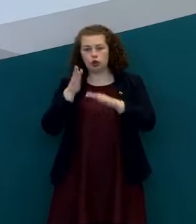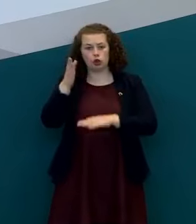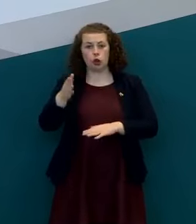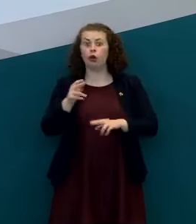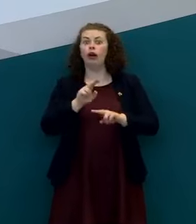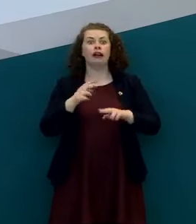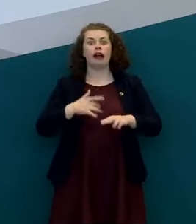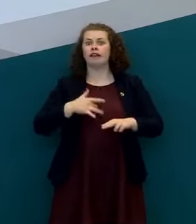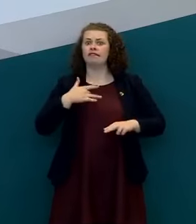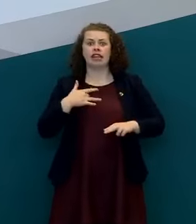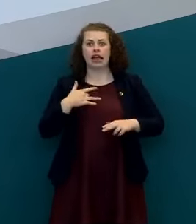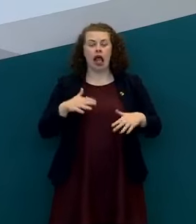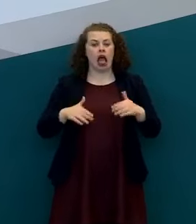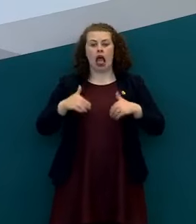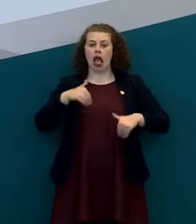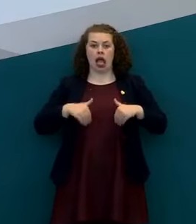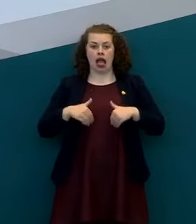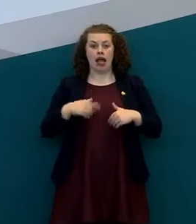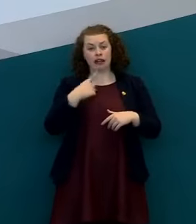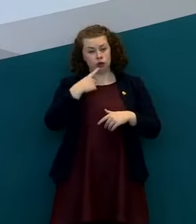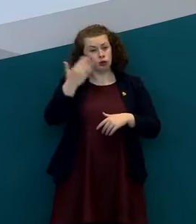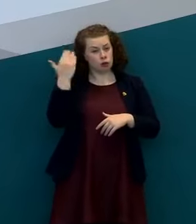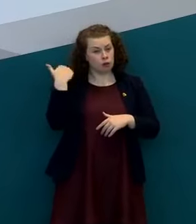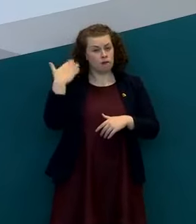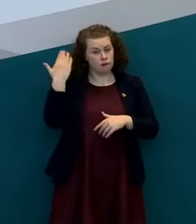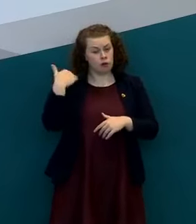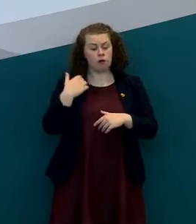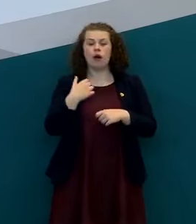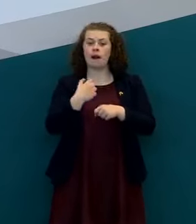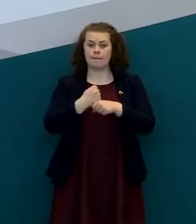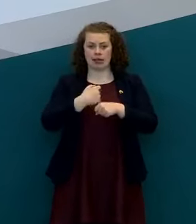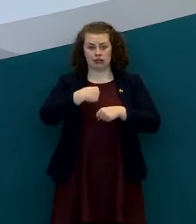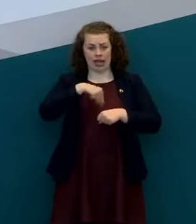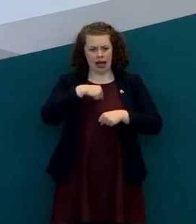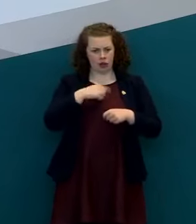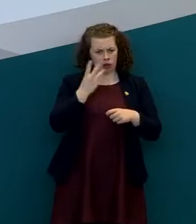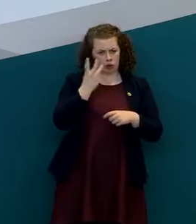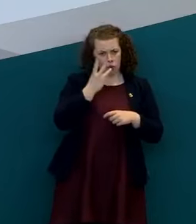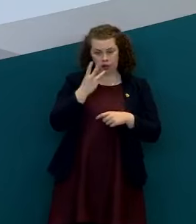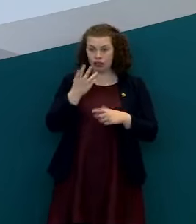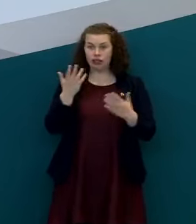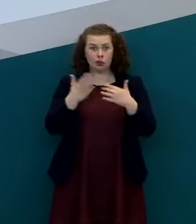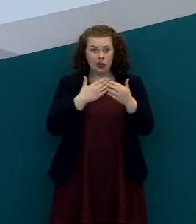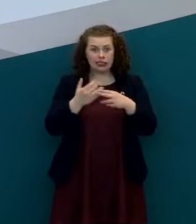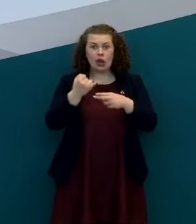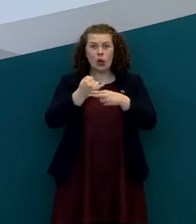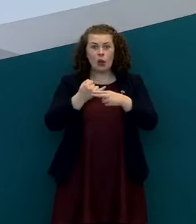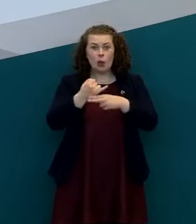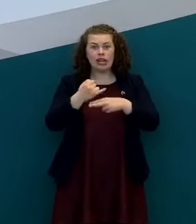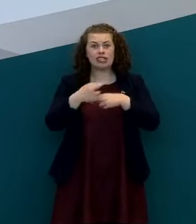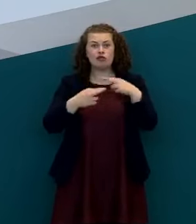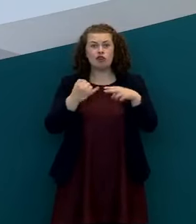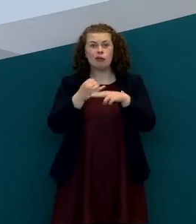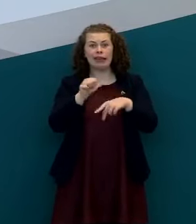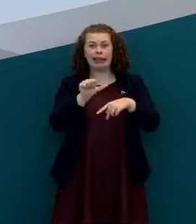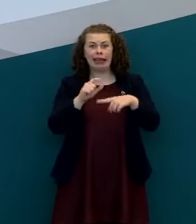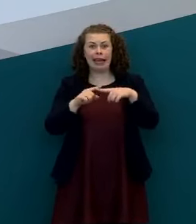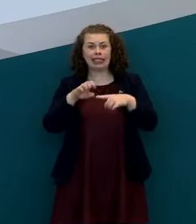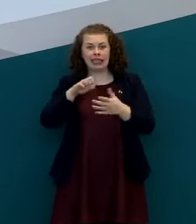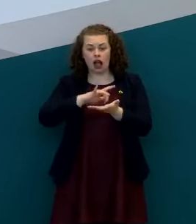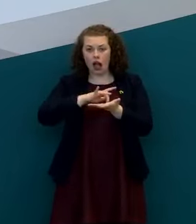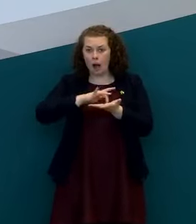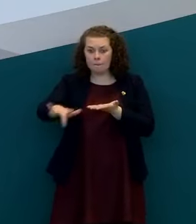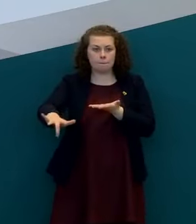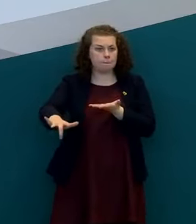i've given you stories uh in the past uh about our observation of empty waiting rooms in in emergency departments at